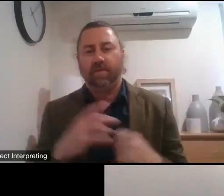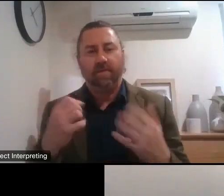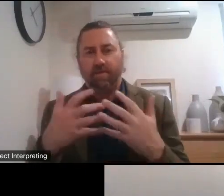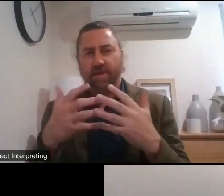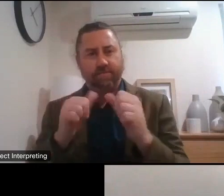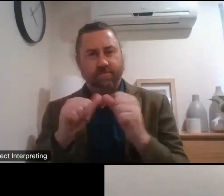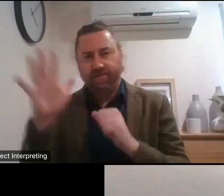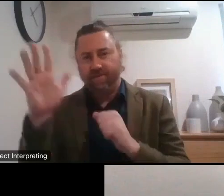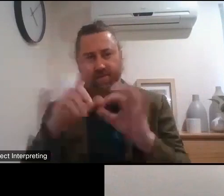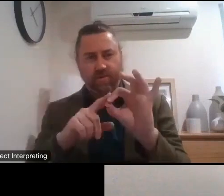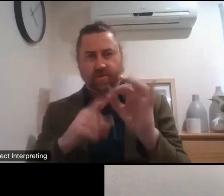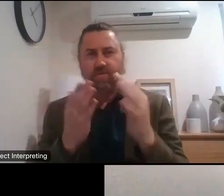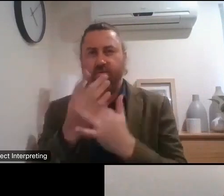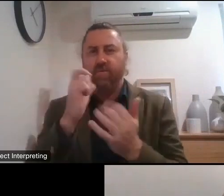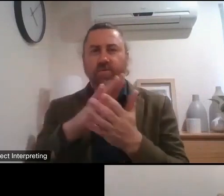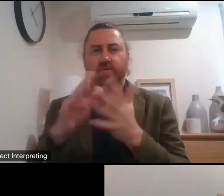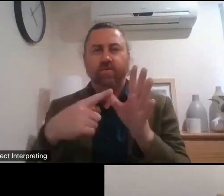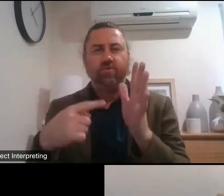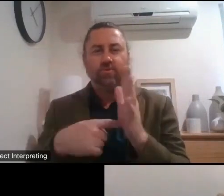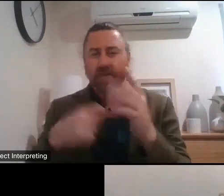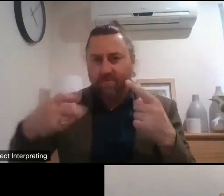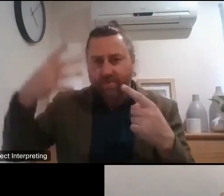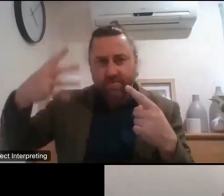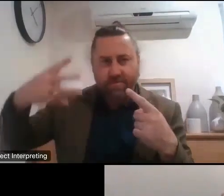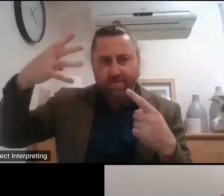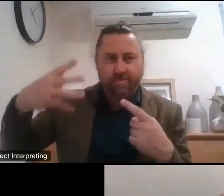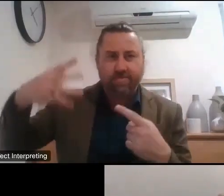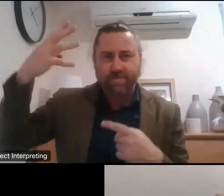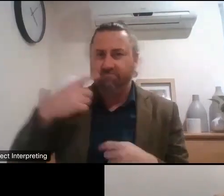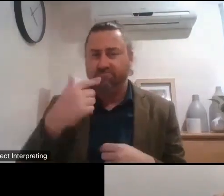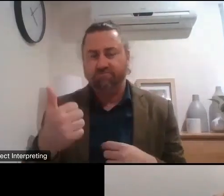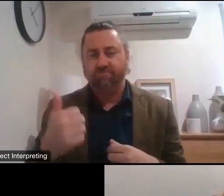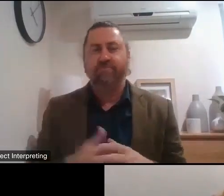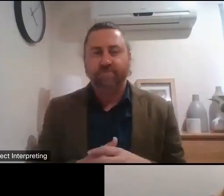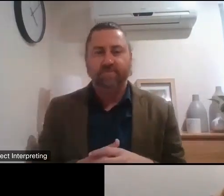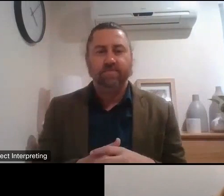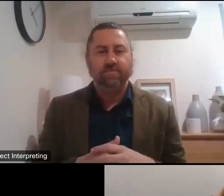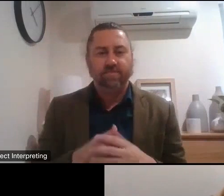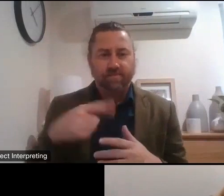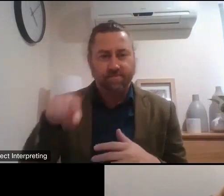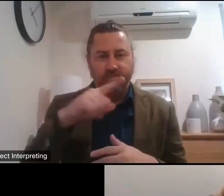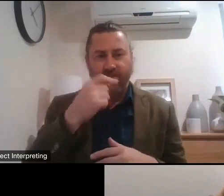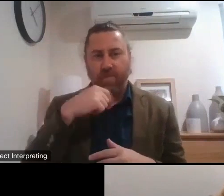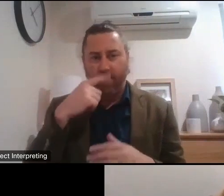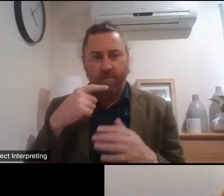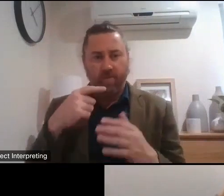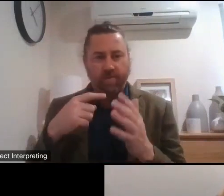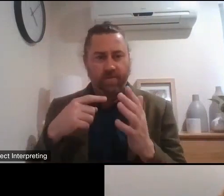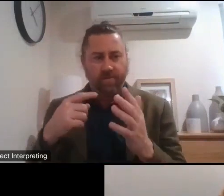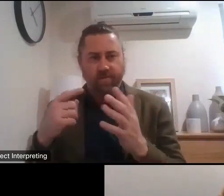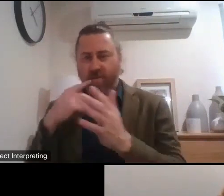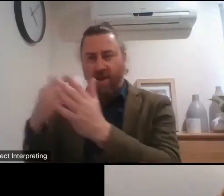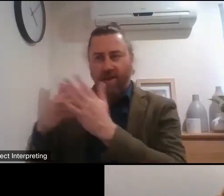questions coming through on the chat as well um so i have uh some people helping me work out uh